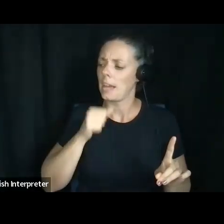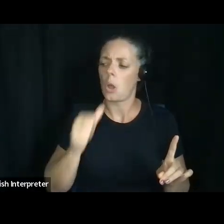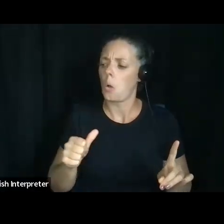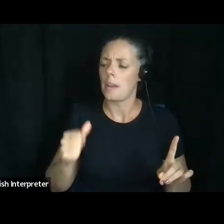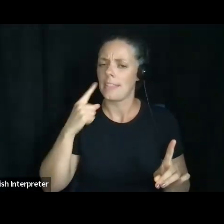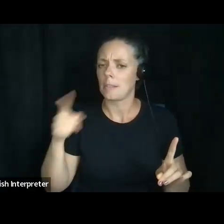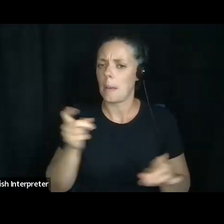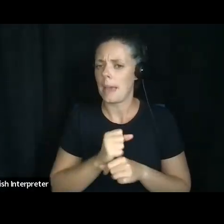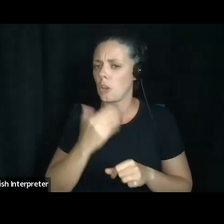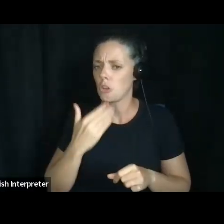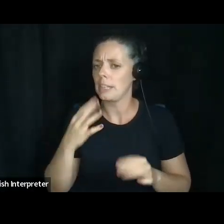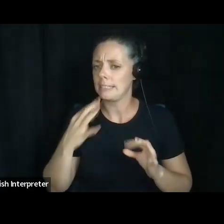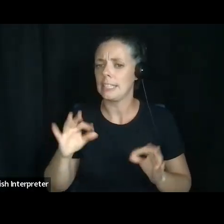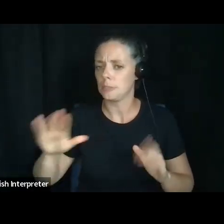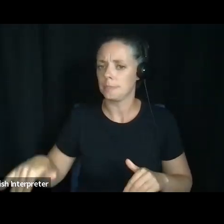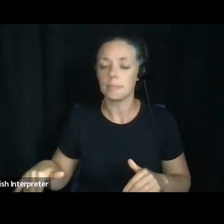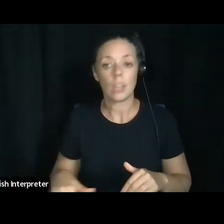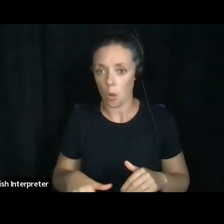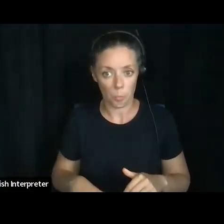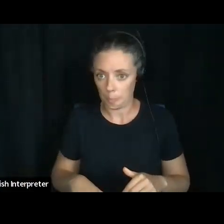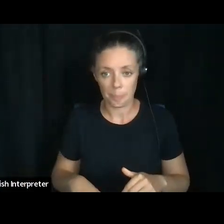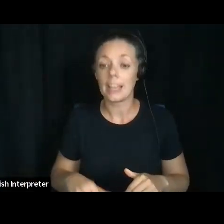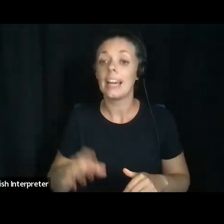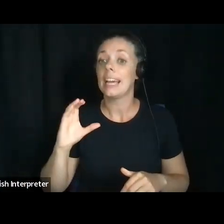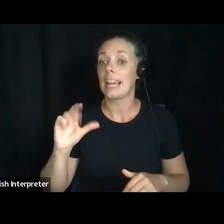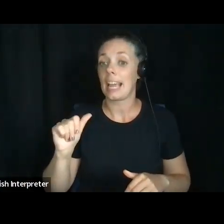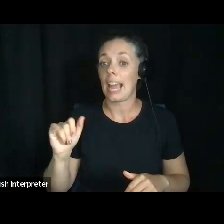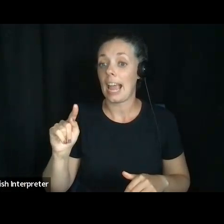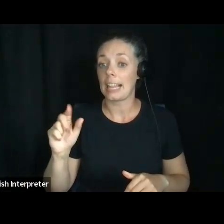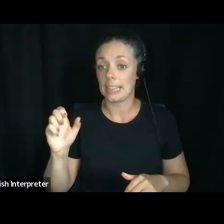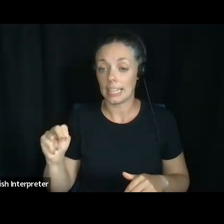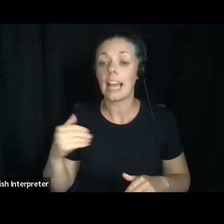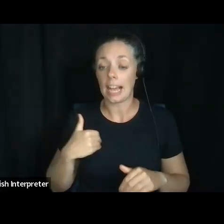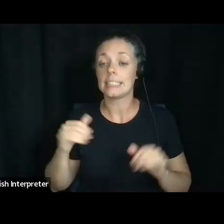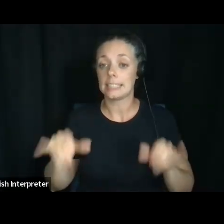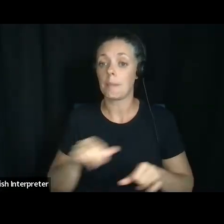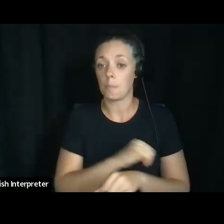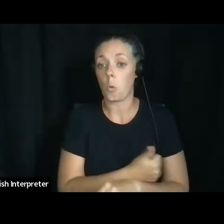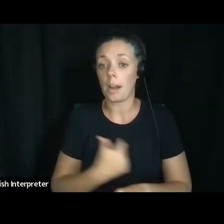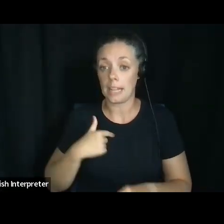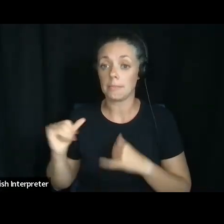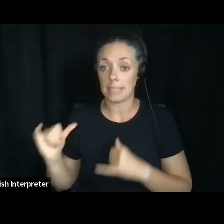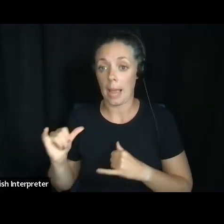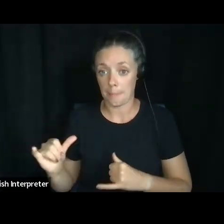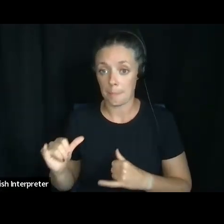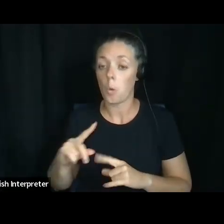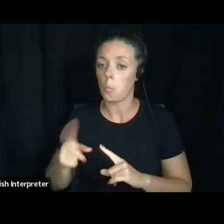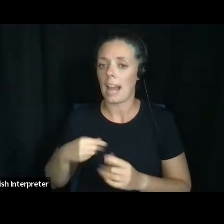Dana. Okay. Caitlin has the same authority as I do to make decisions for myself when I named her in a power of attorney.